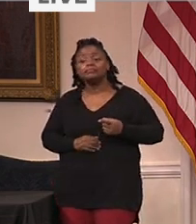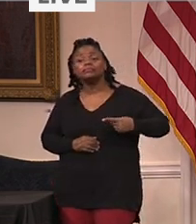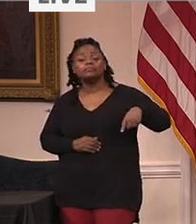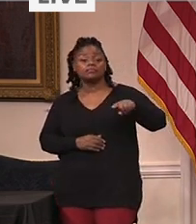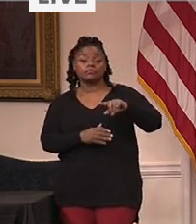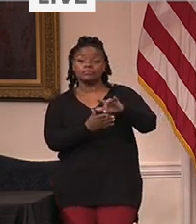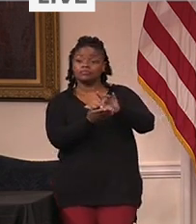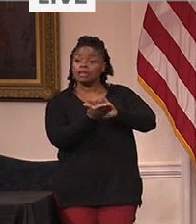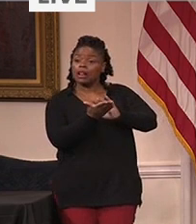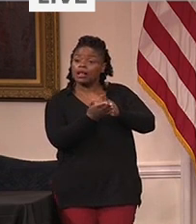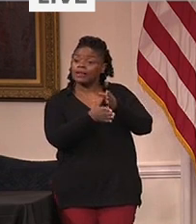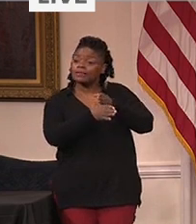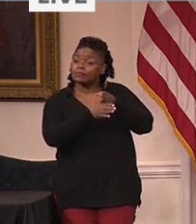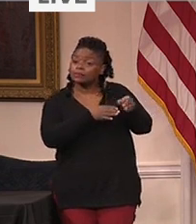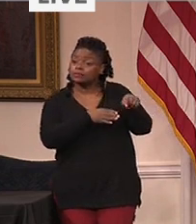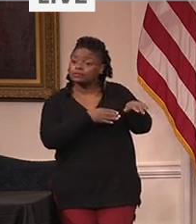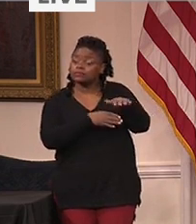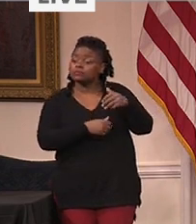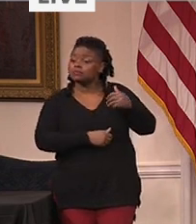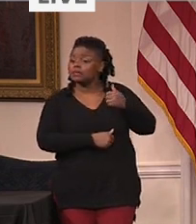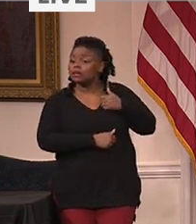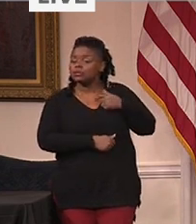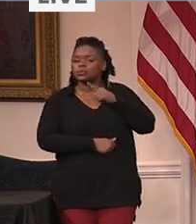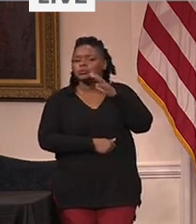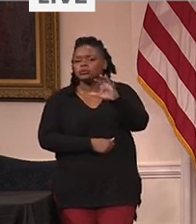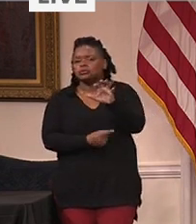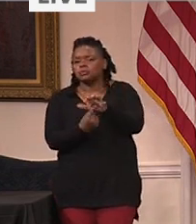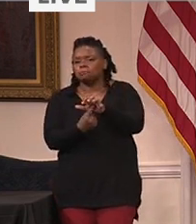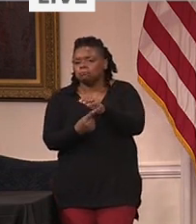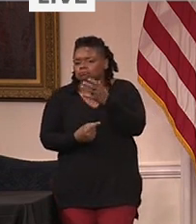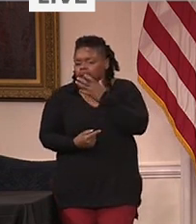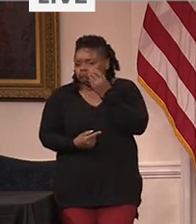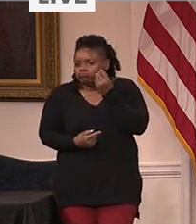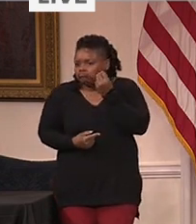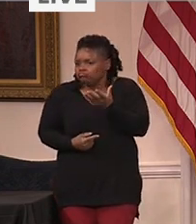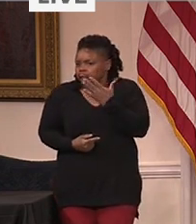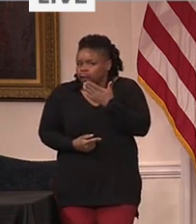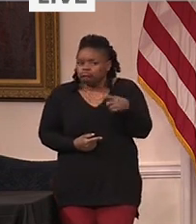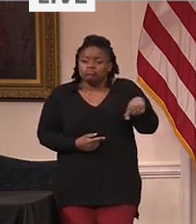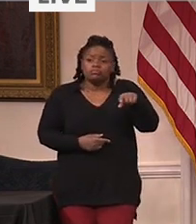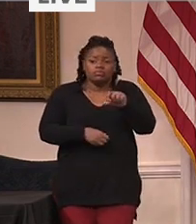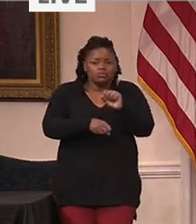specialists are world class professionals who live and work in the communities they serve.